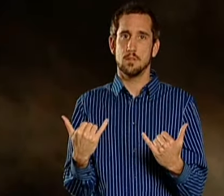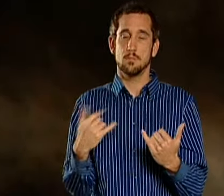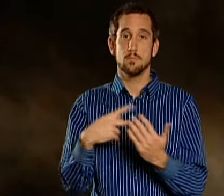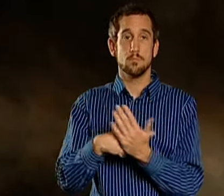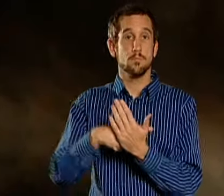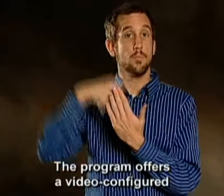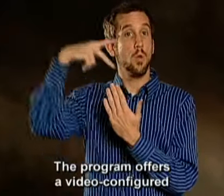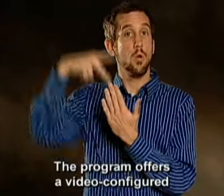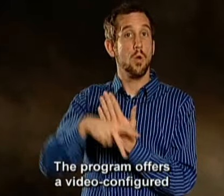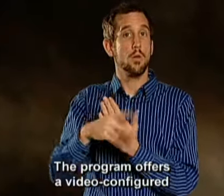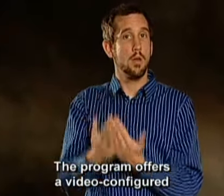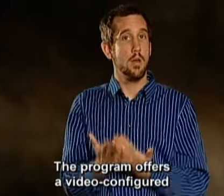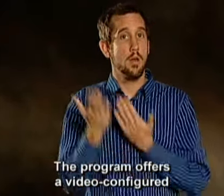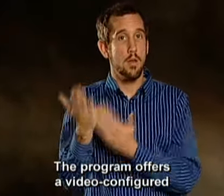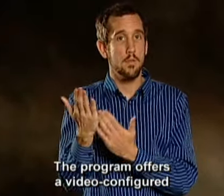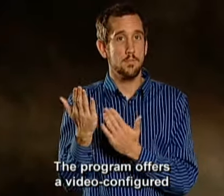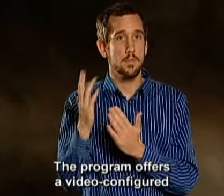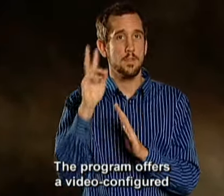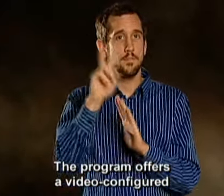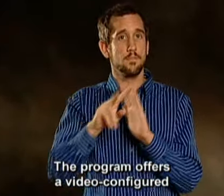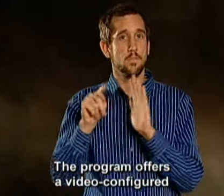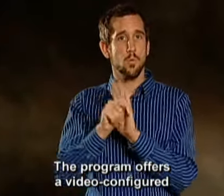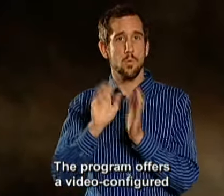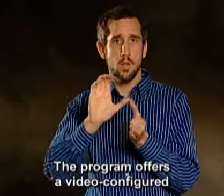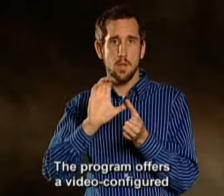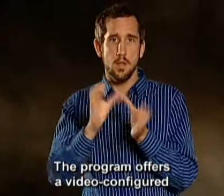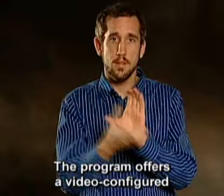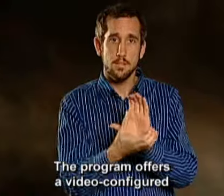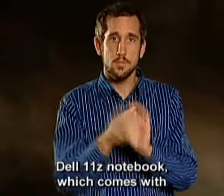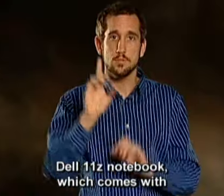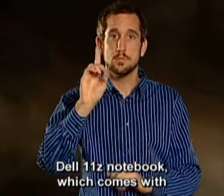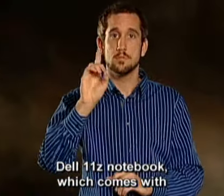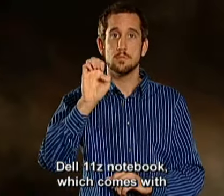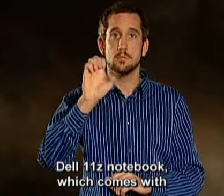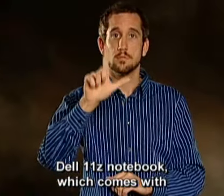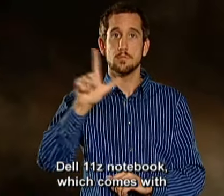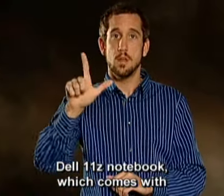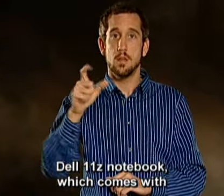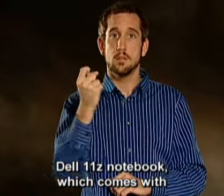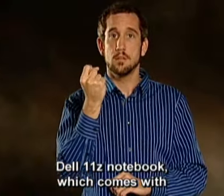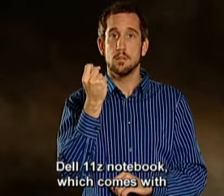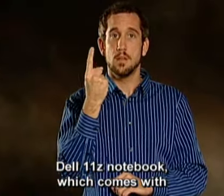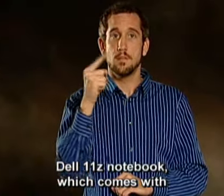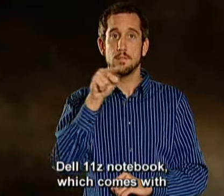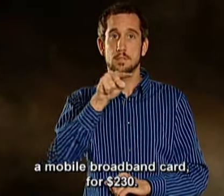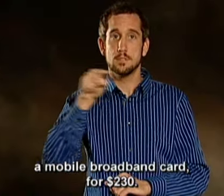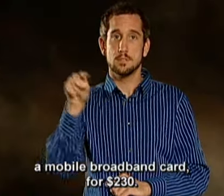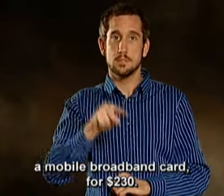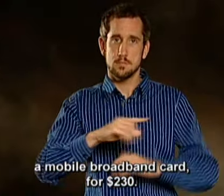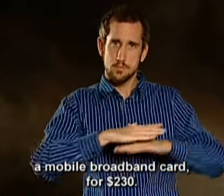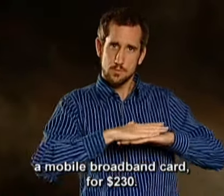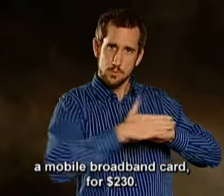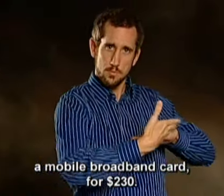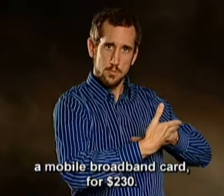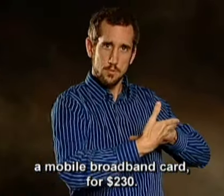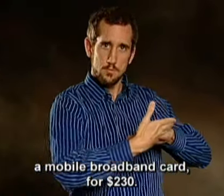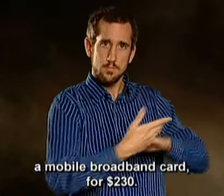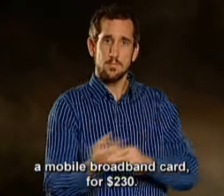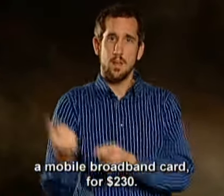The program offers a video-configured Dell 11Z notebook, which comes with a mobile broadband card